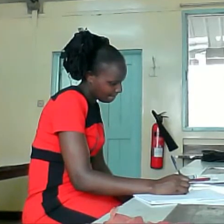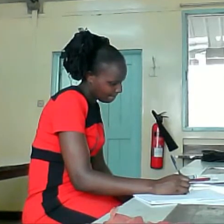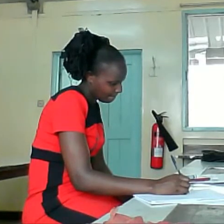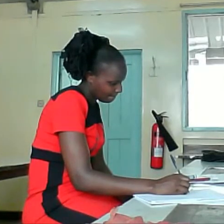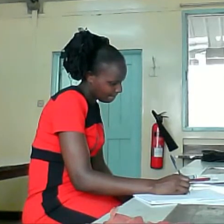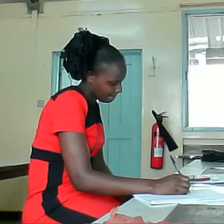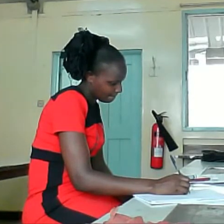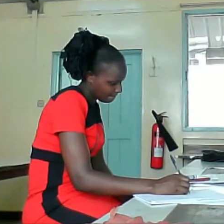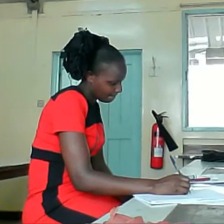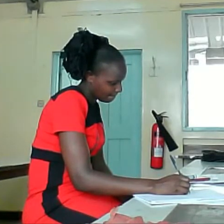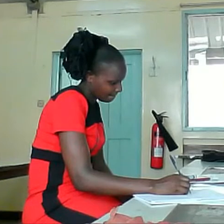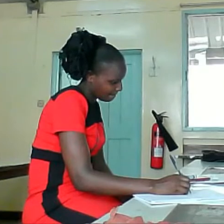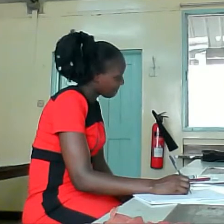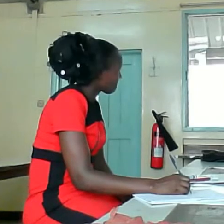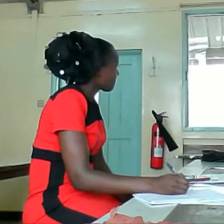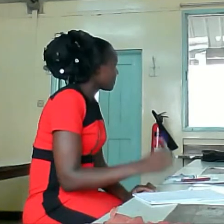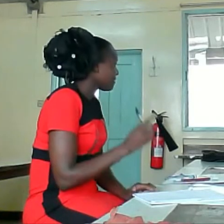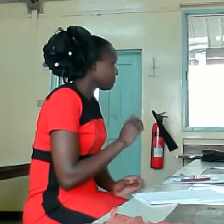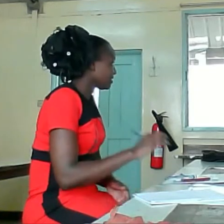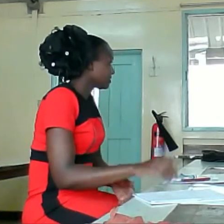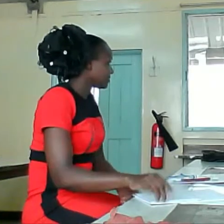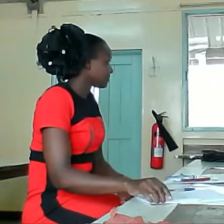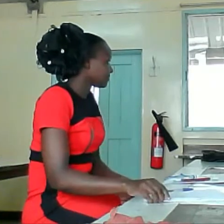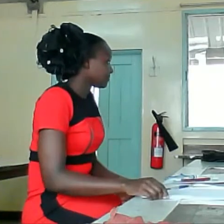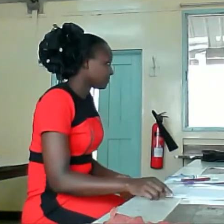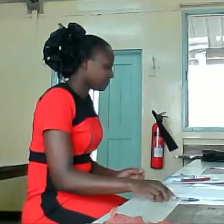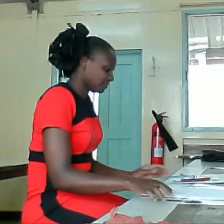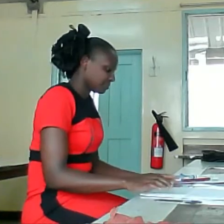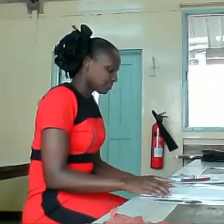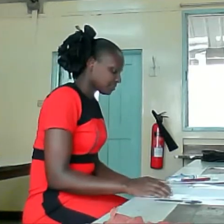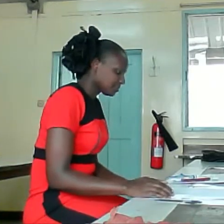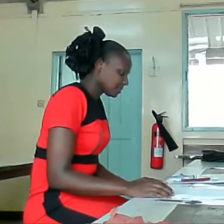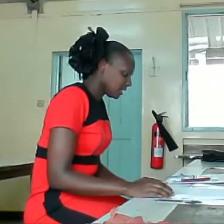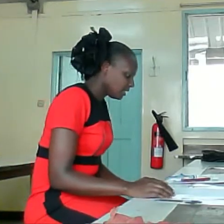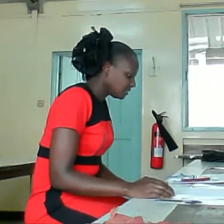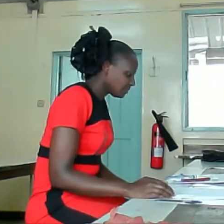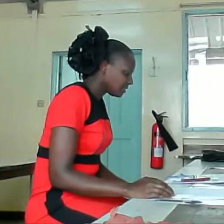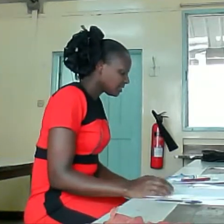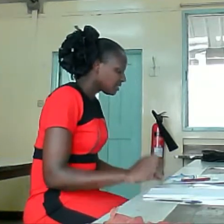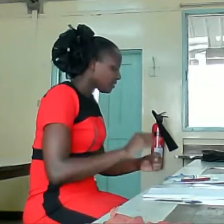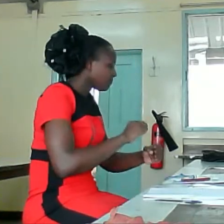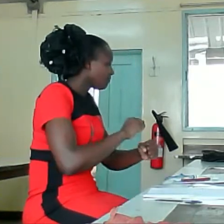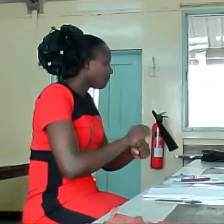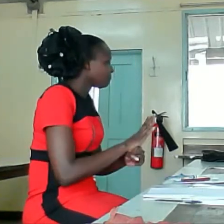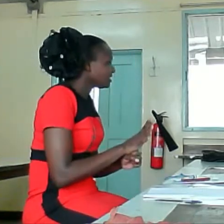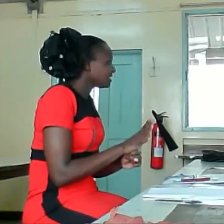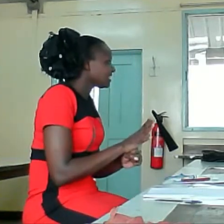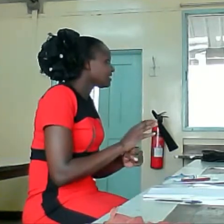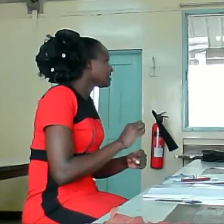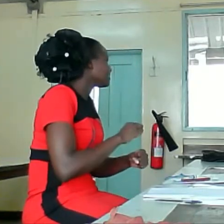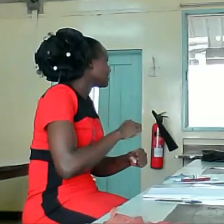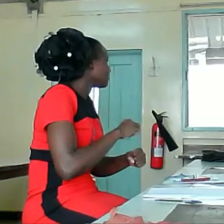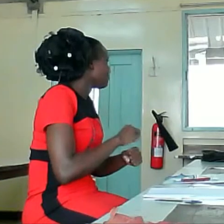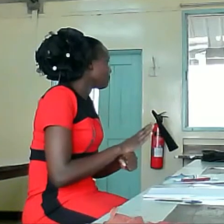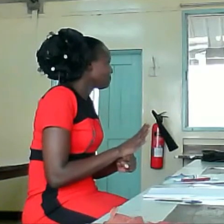It's finished. Elizabeth, COVID-19, COVID